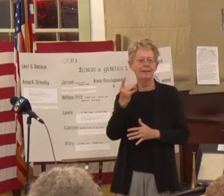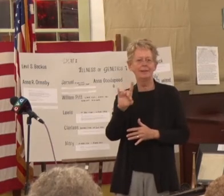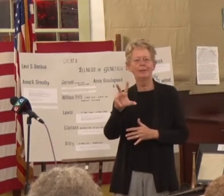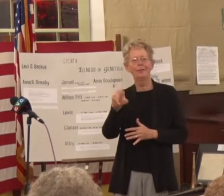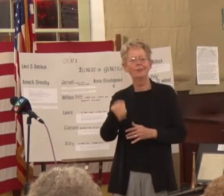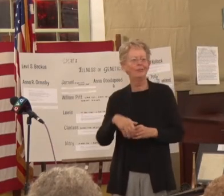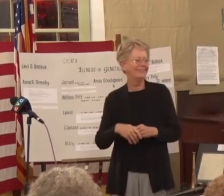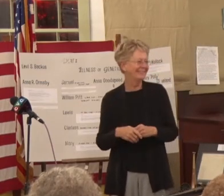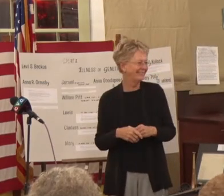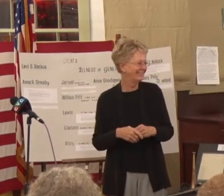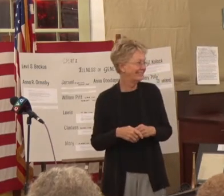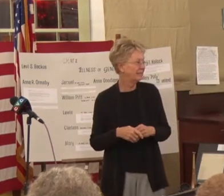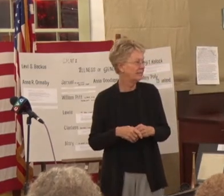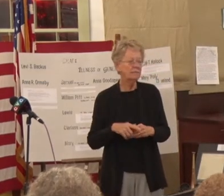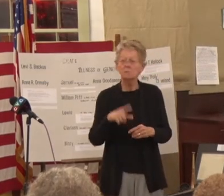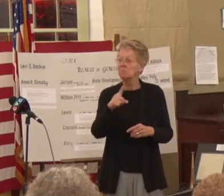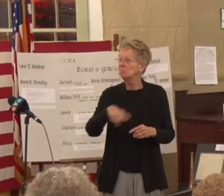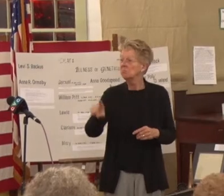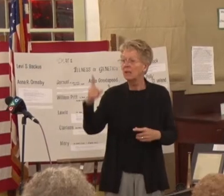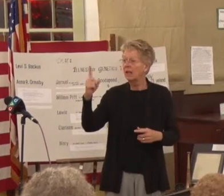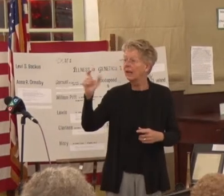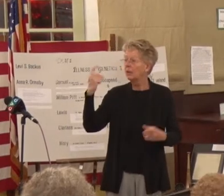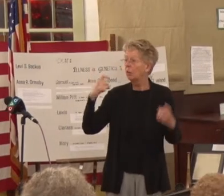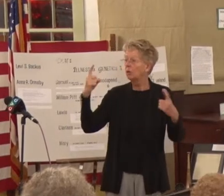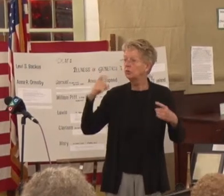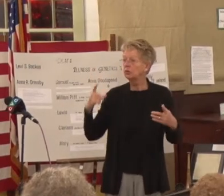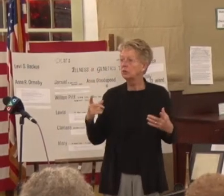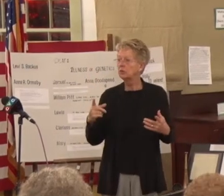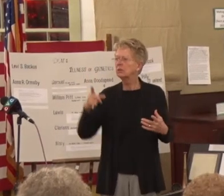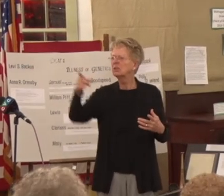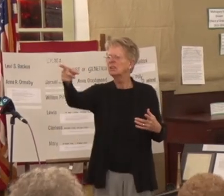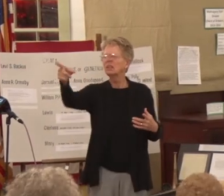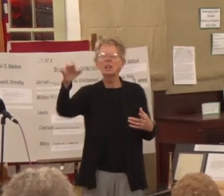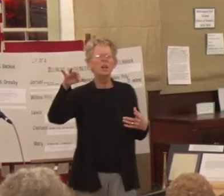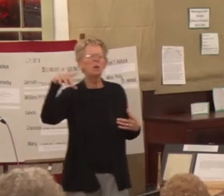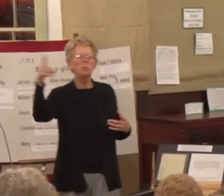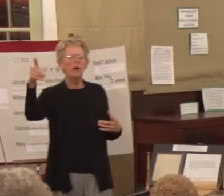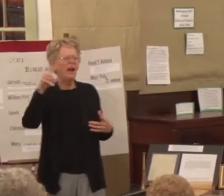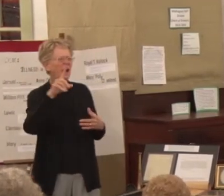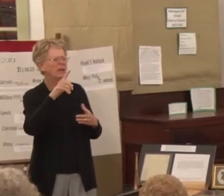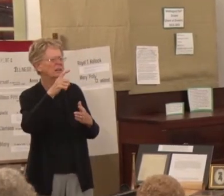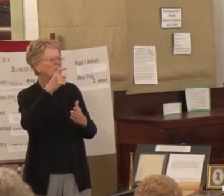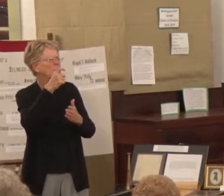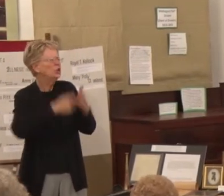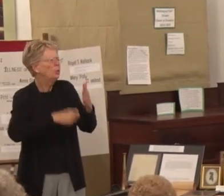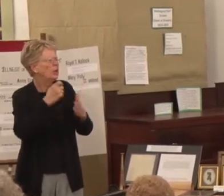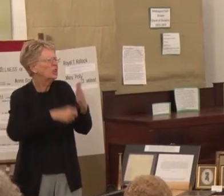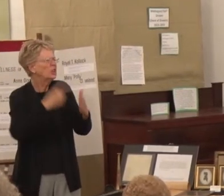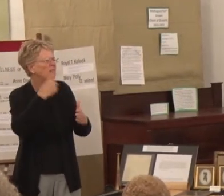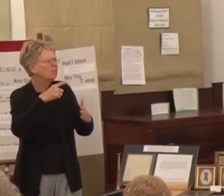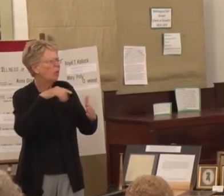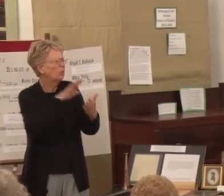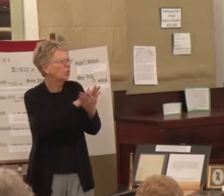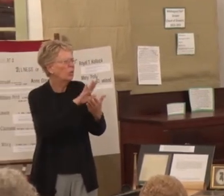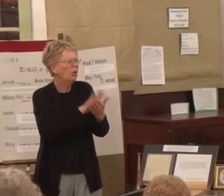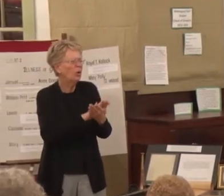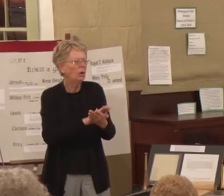Does anyone have any questions? Brad what was tuition? Well it really kind of varied